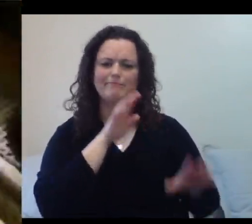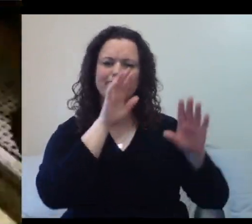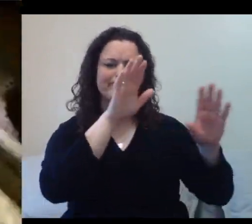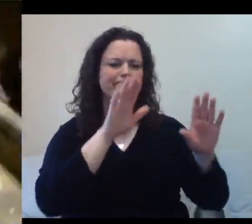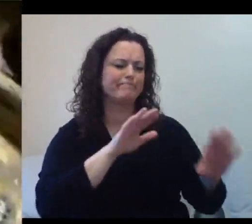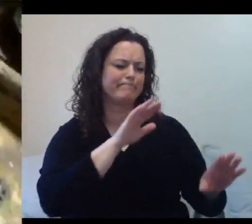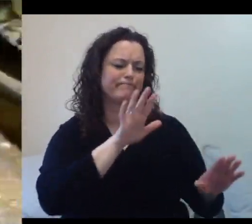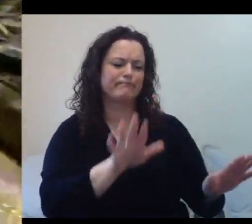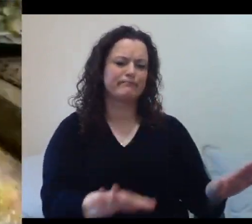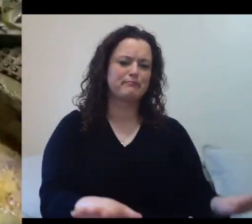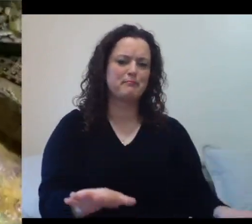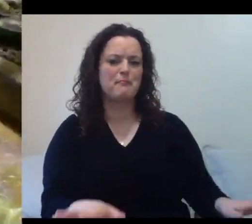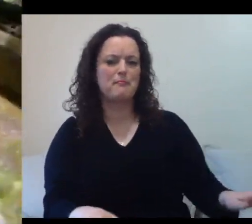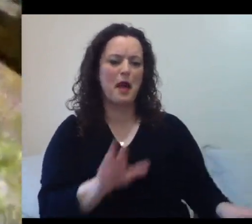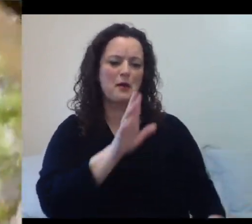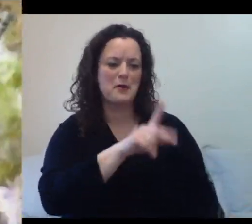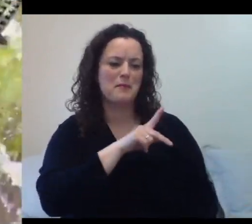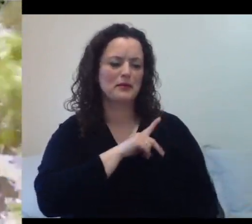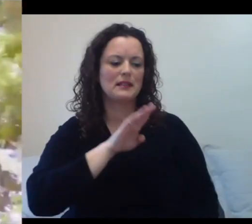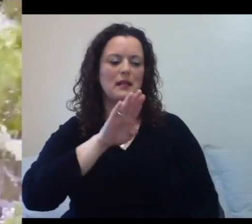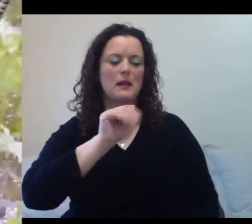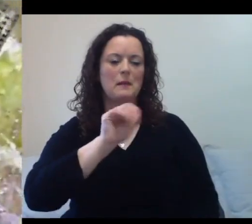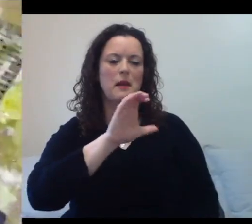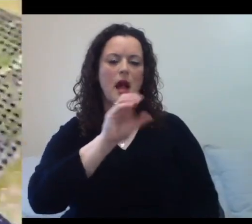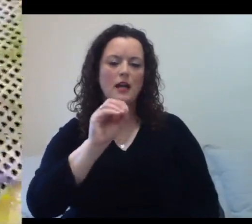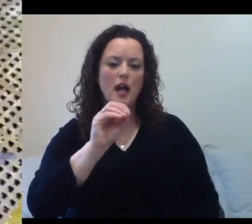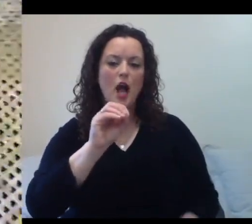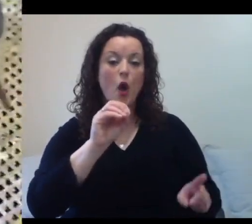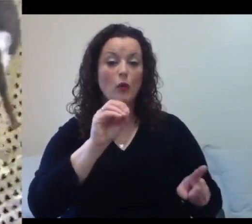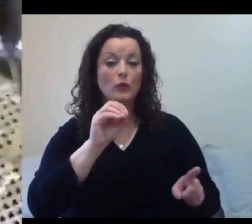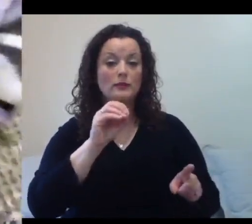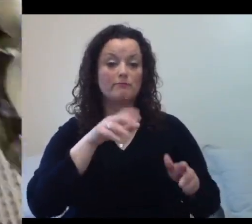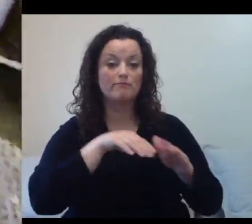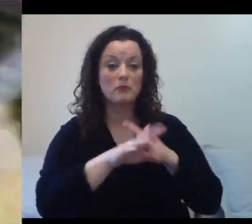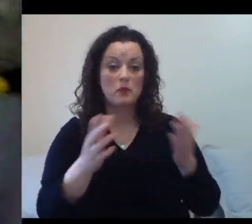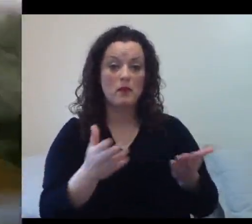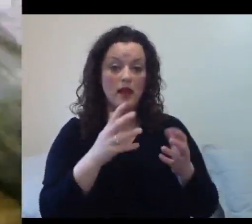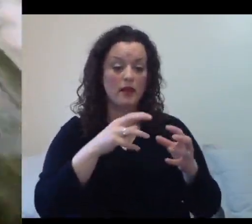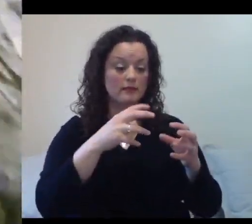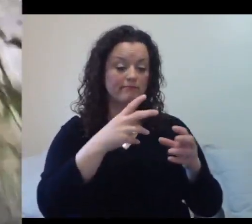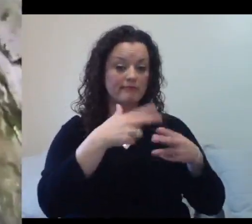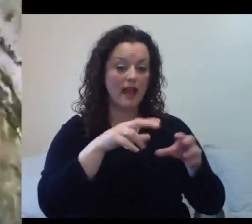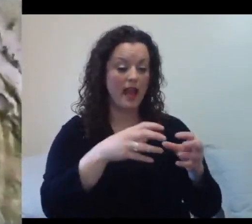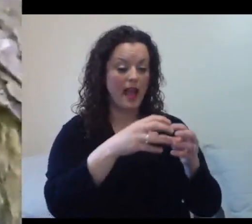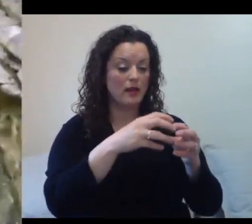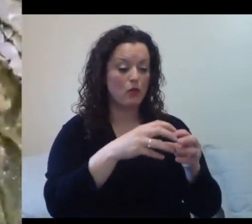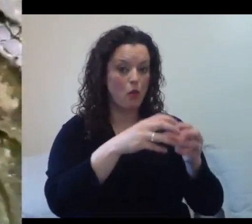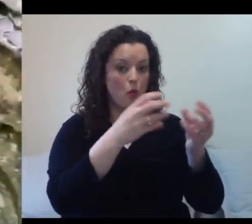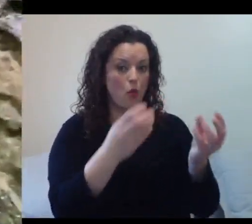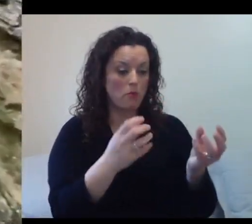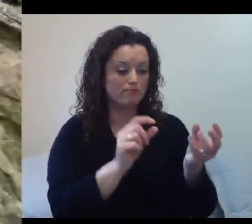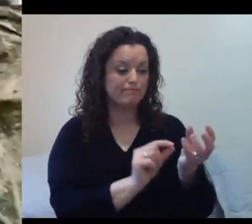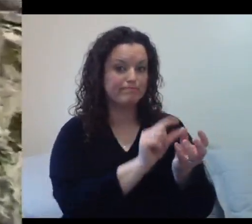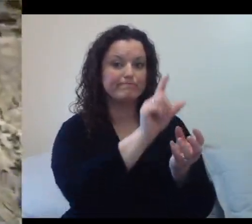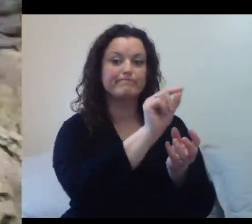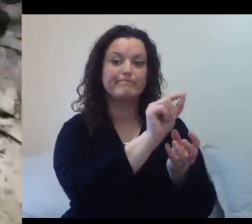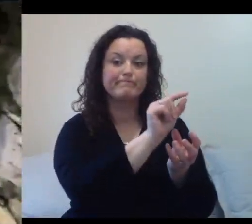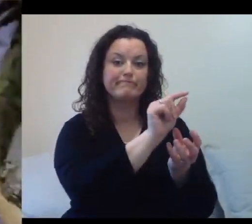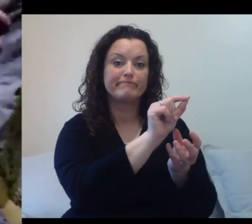Baco here, he hatched out in this exhibit. He was raised by his parents. And he is named after a former